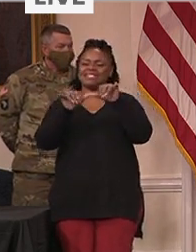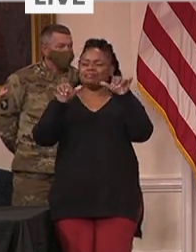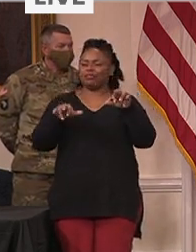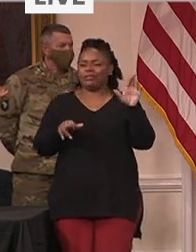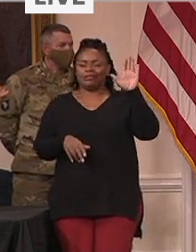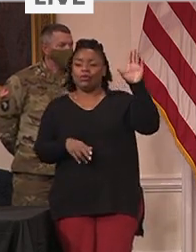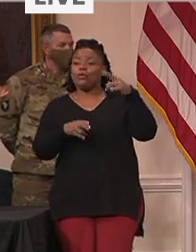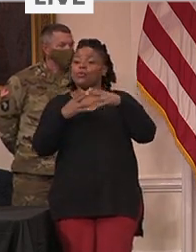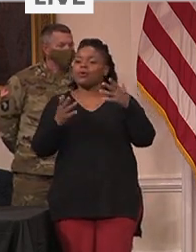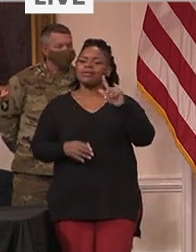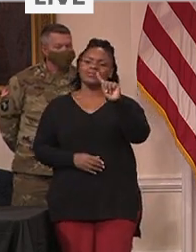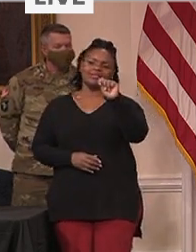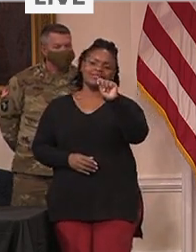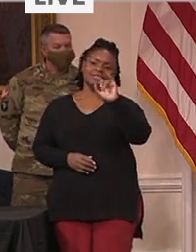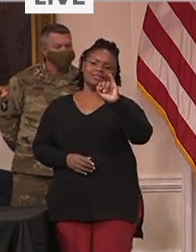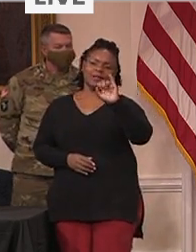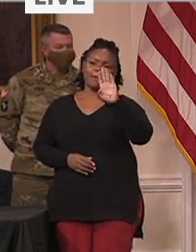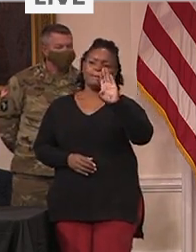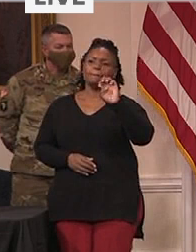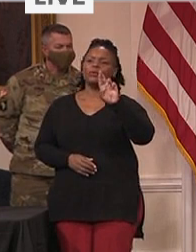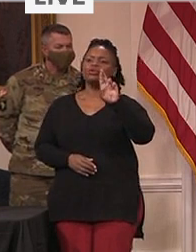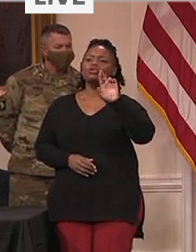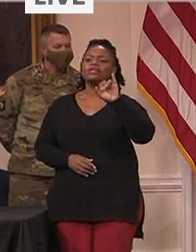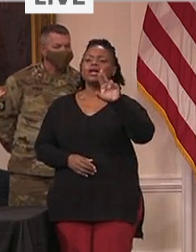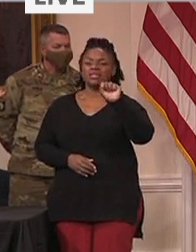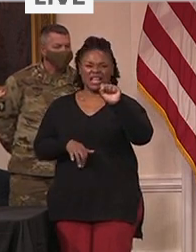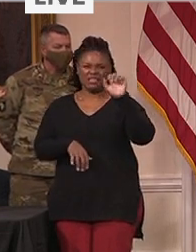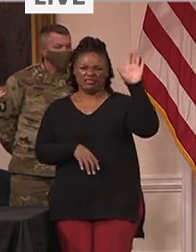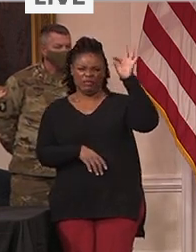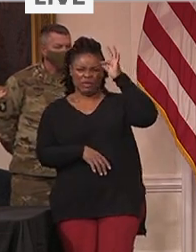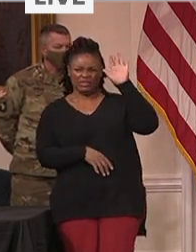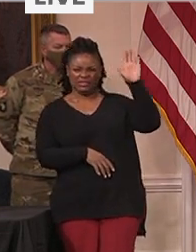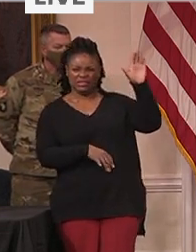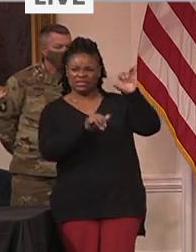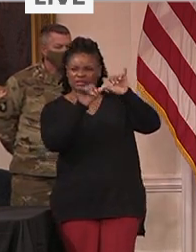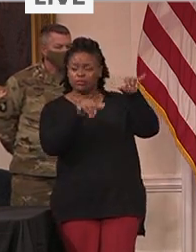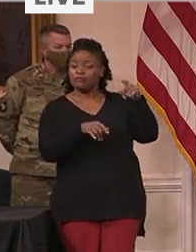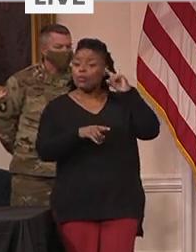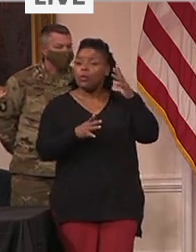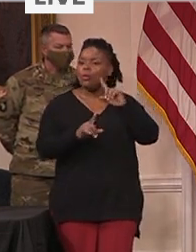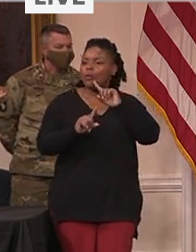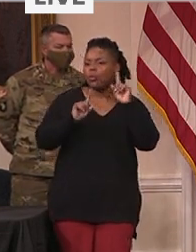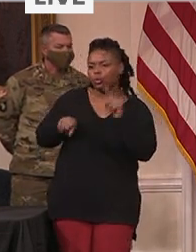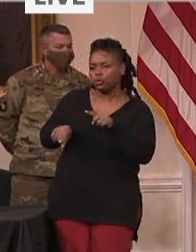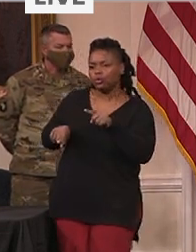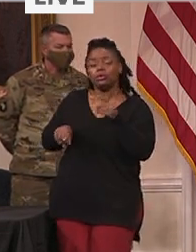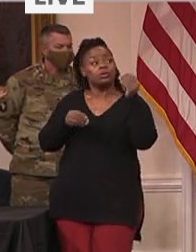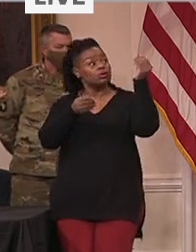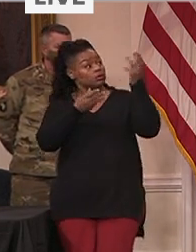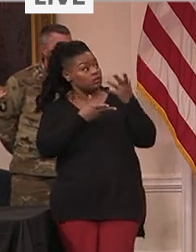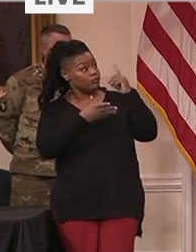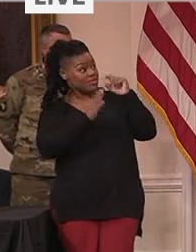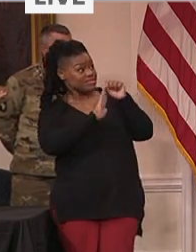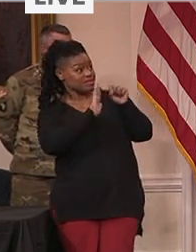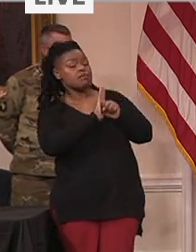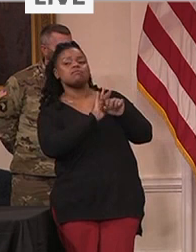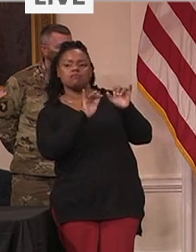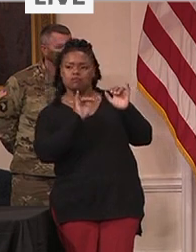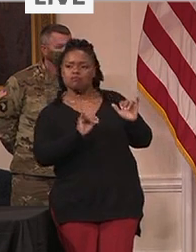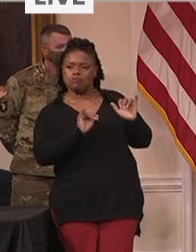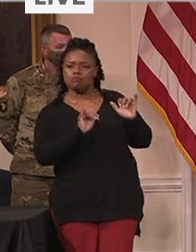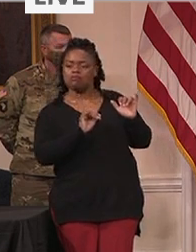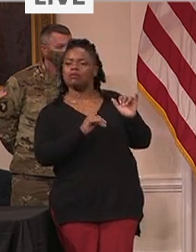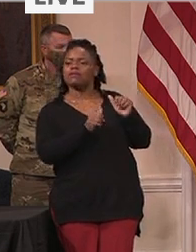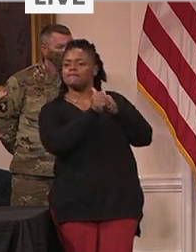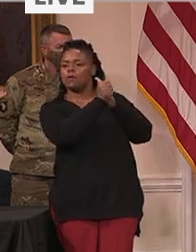And then states are then able to place our orders directly with them as to where they should ship those doses. And we're able